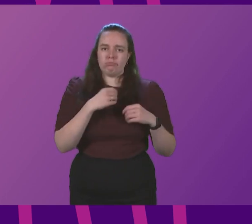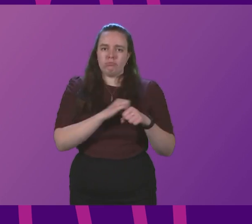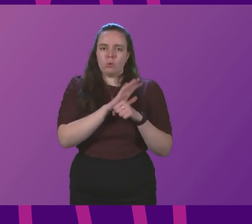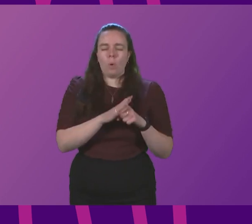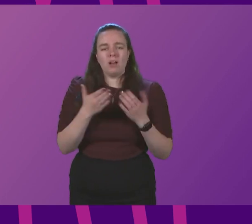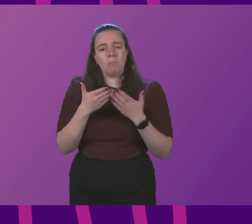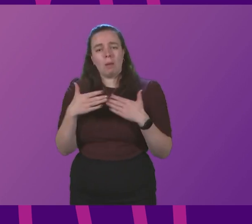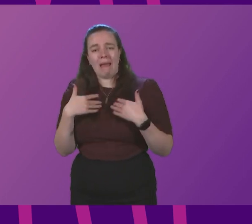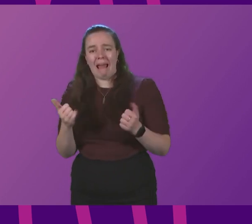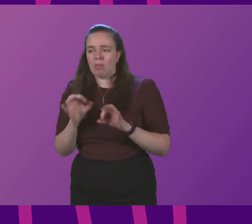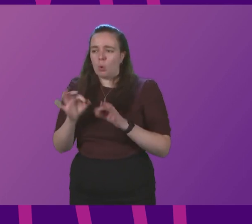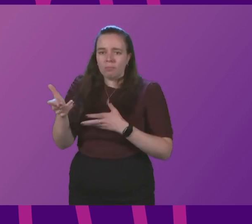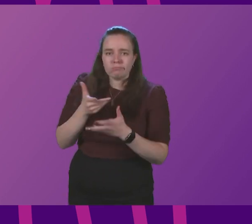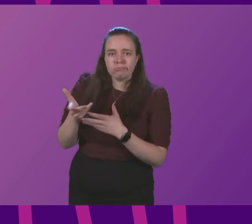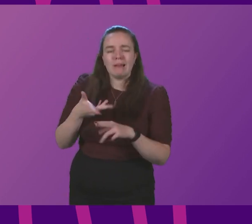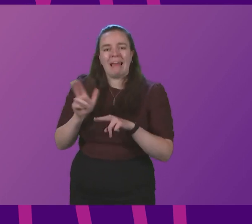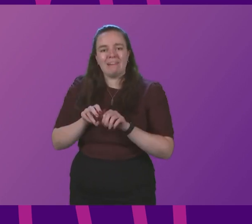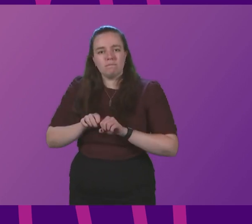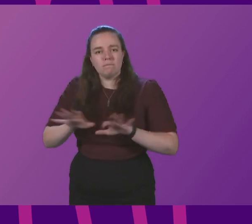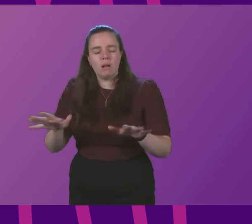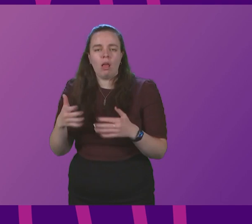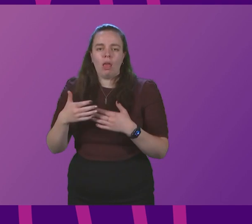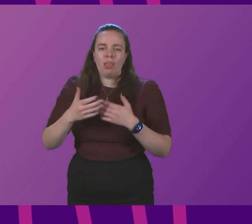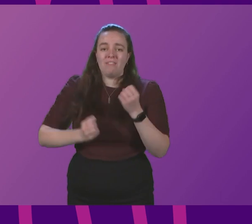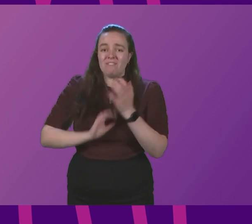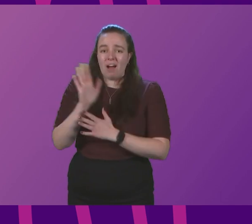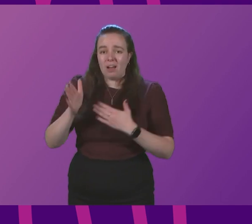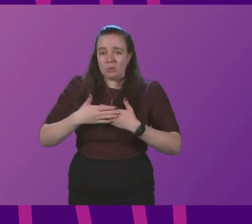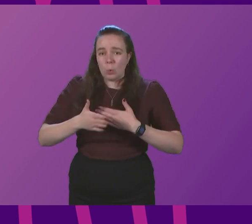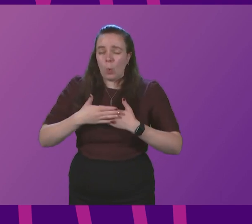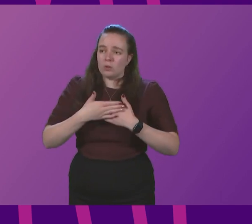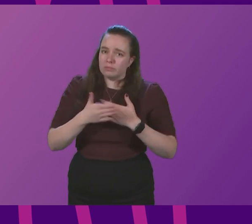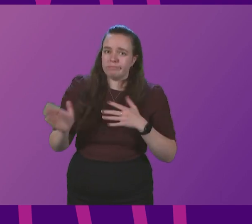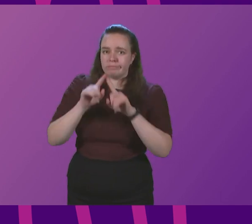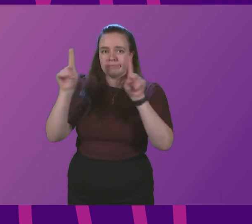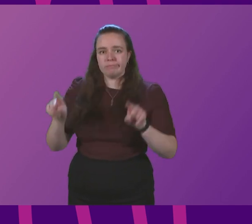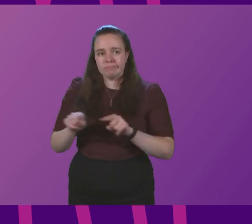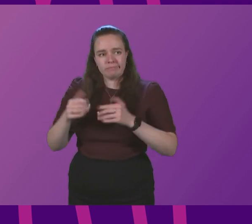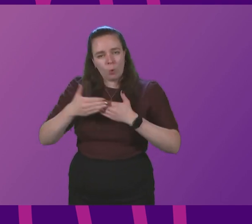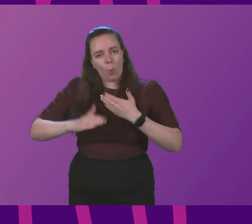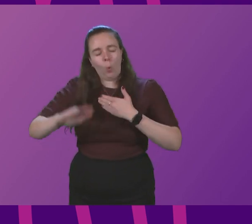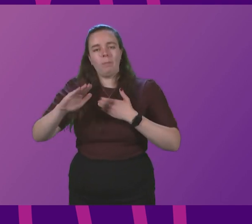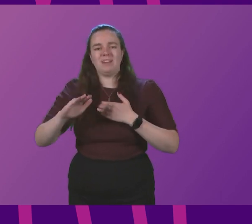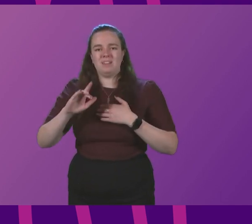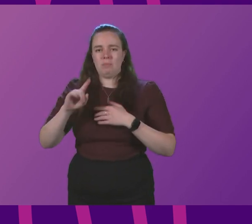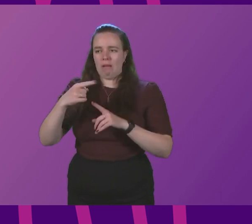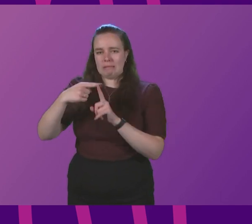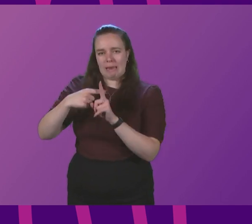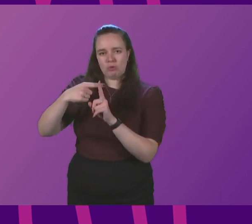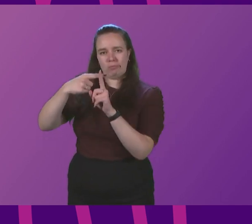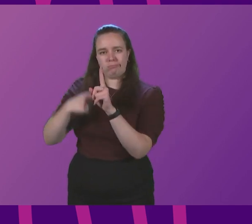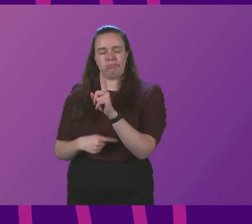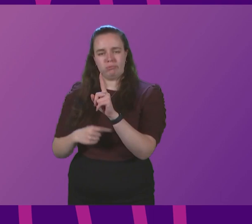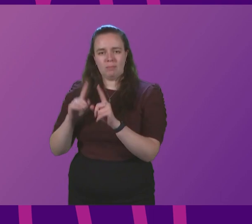liaises where there is an outbreak and the fire doors and the windows are open in our classrooms as temperatures are dropping. Yet the Scottish Government clinical